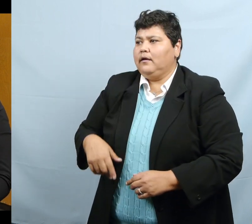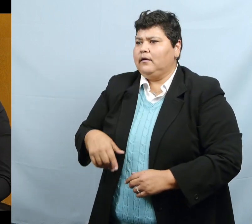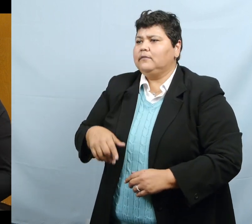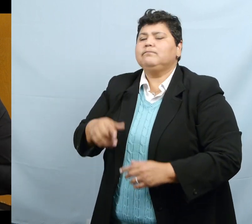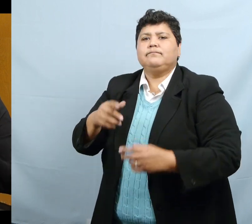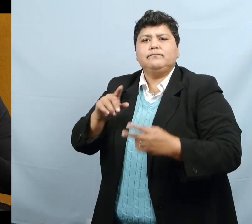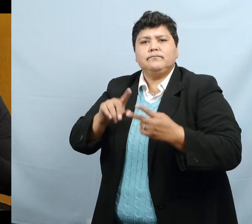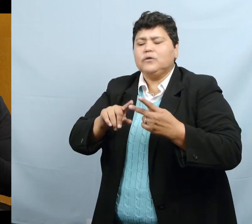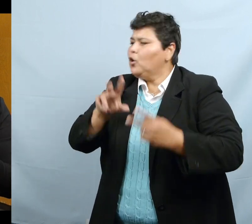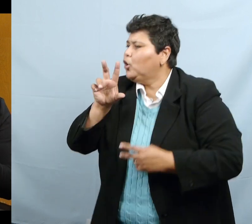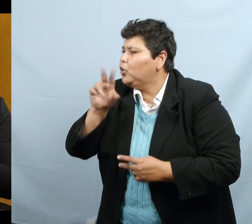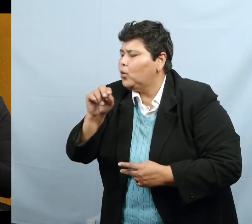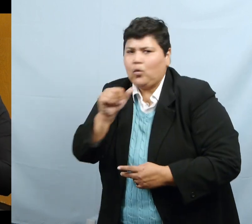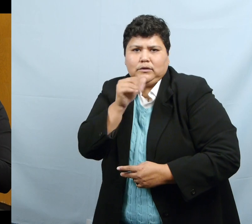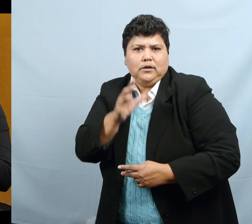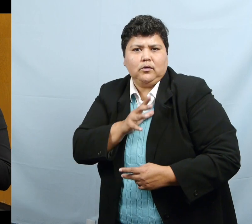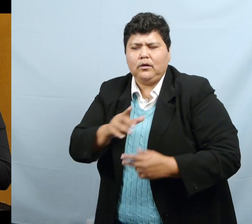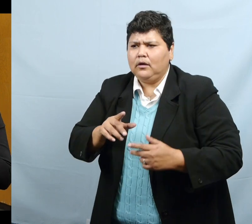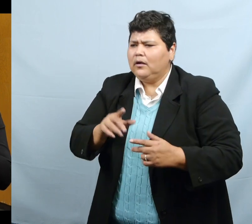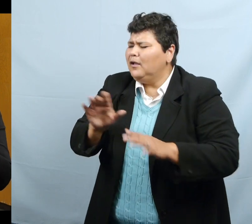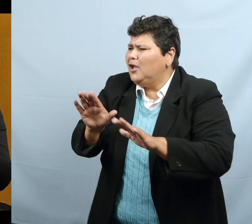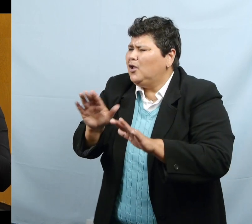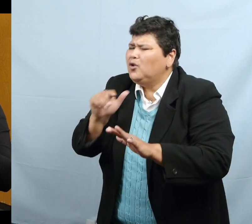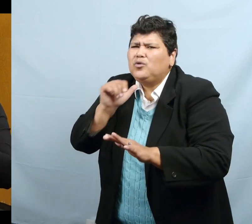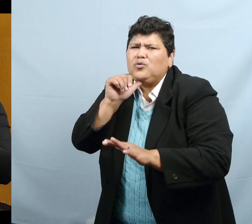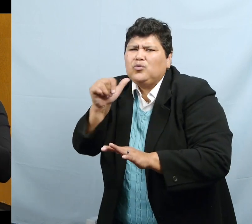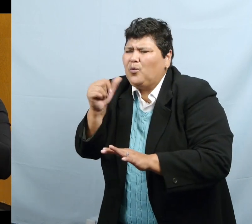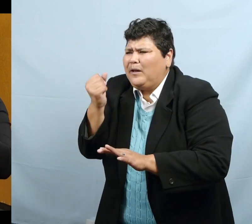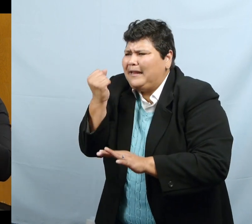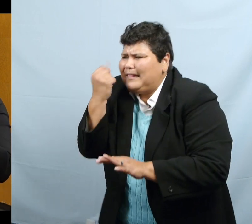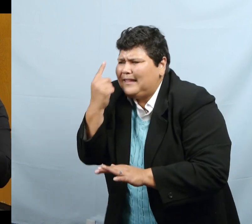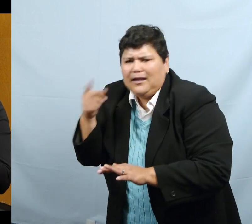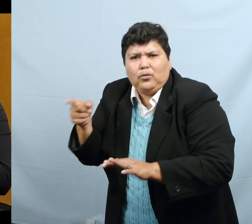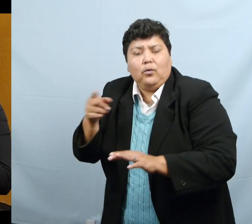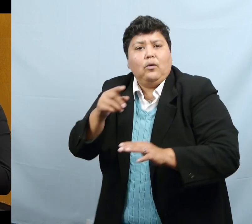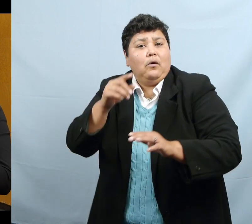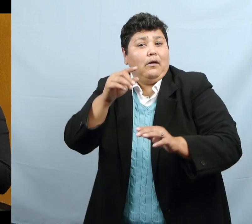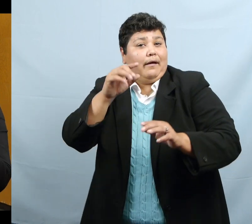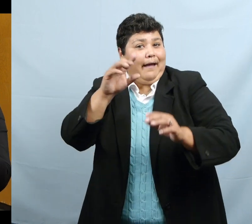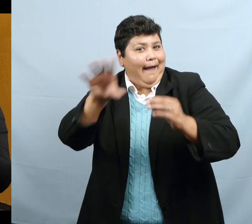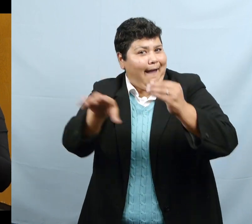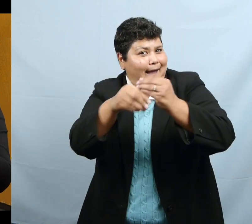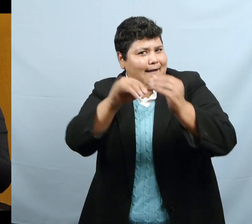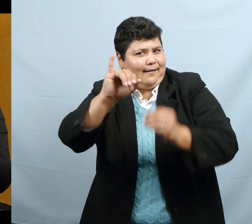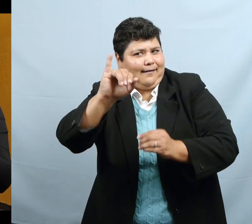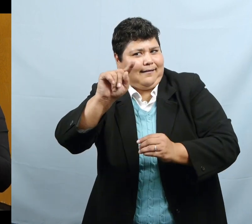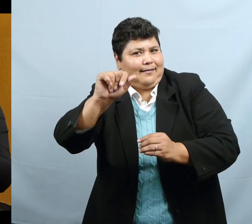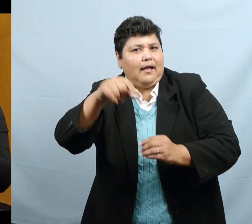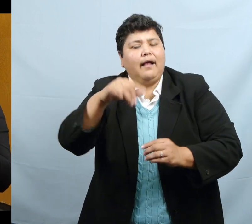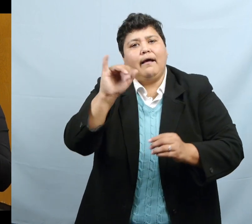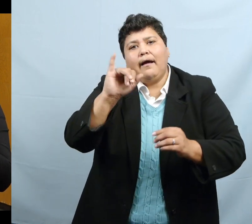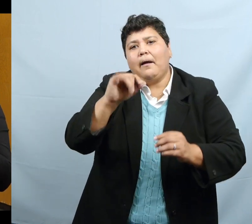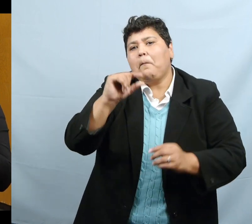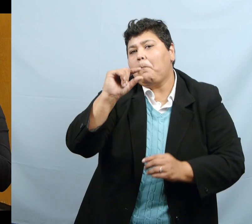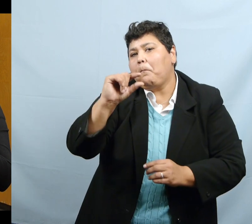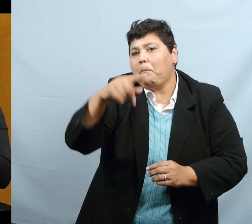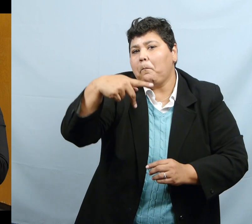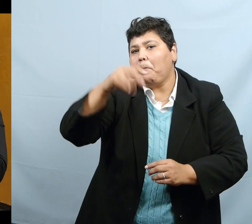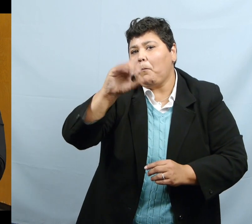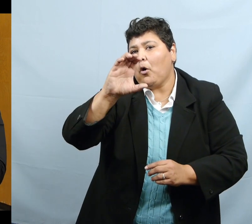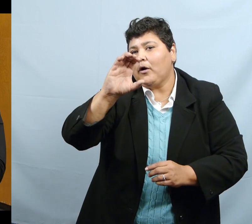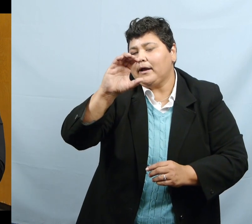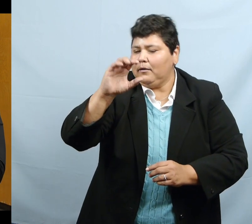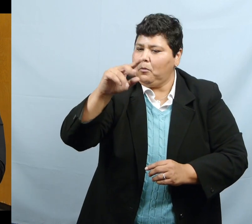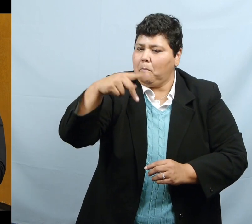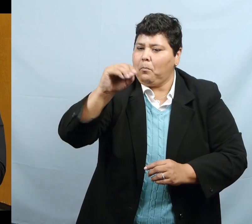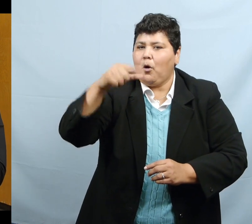All those things, they add a little bit of warmth to the language. And you can, you